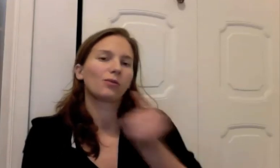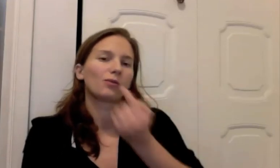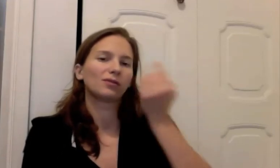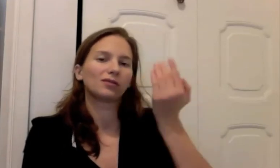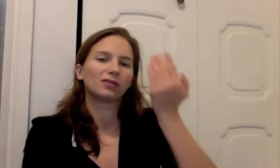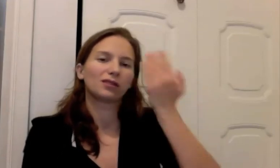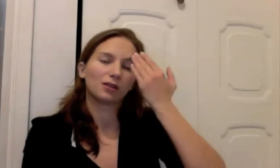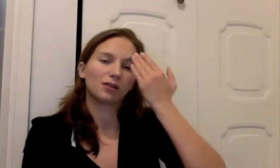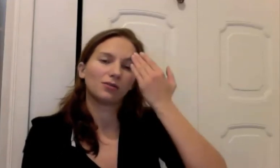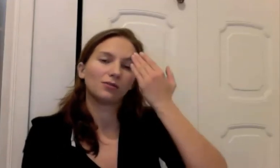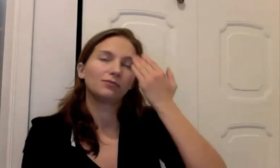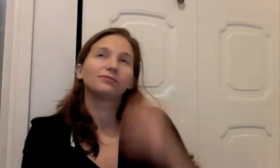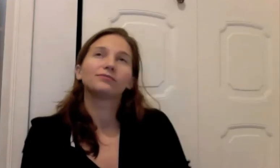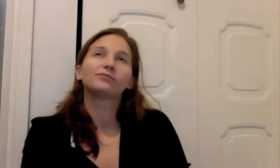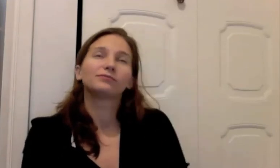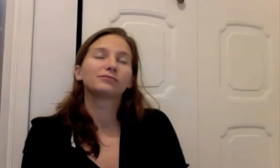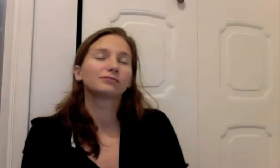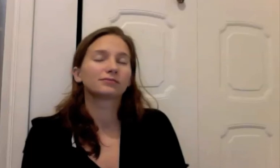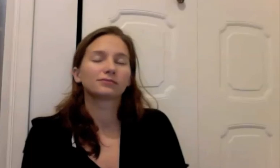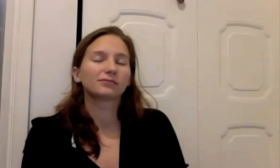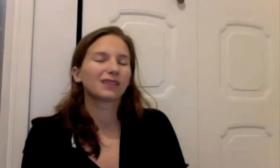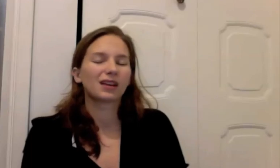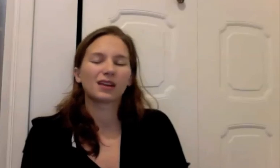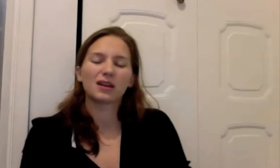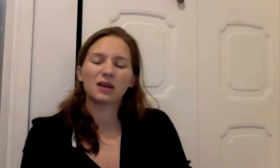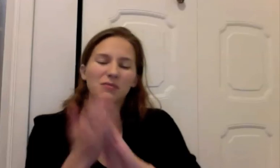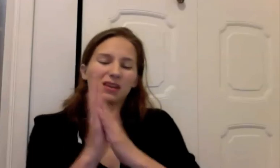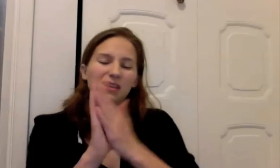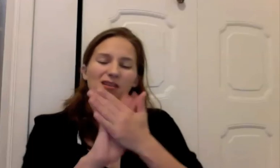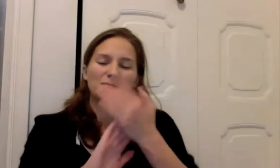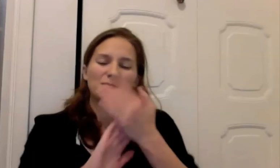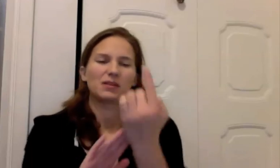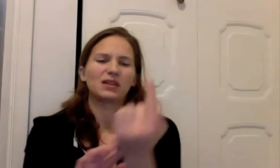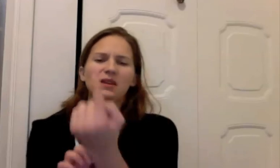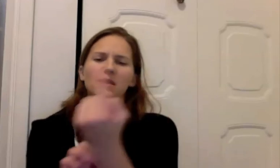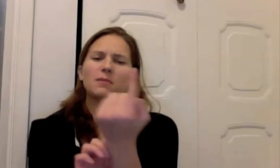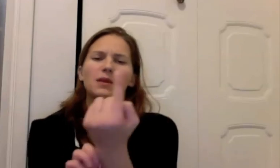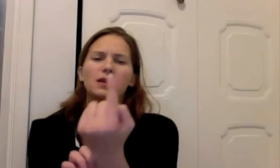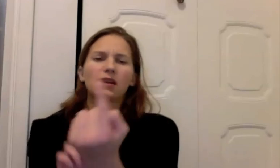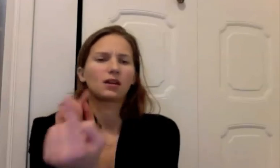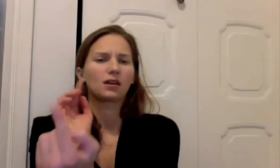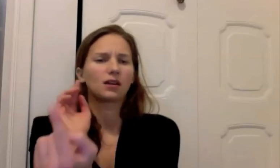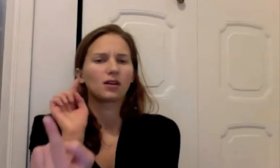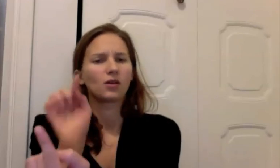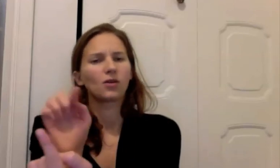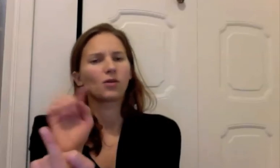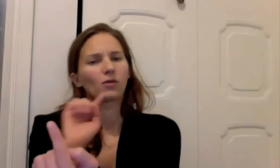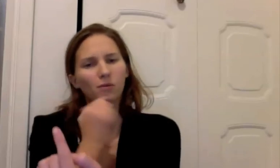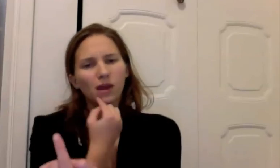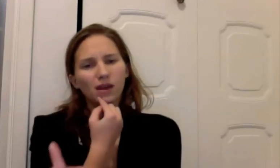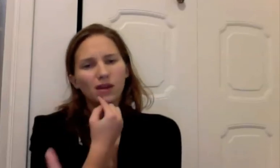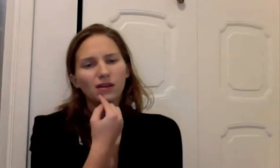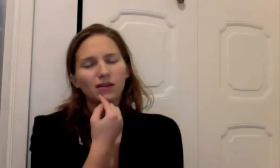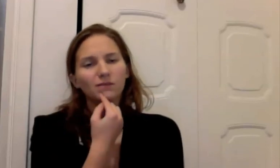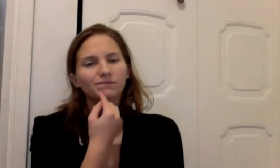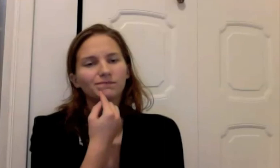All that I know Is I don't know How to be something you